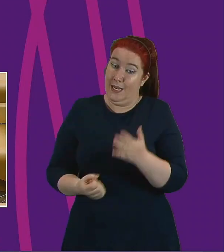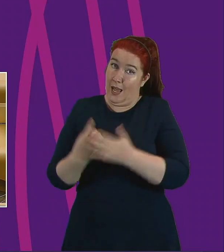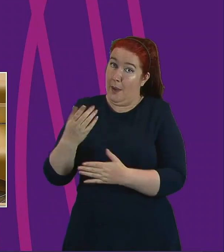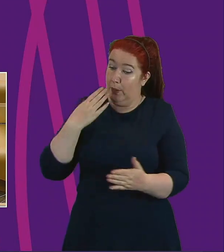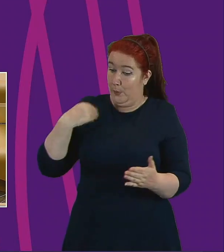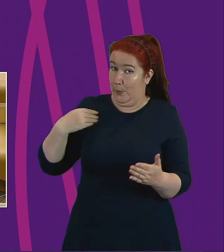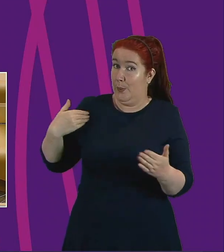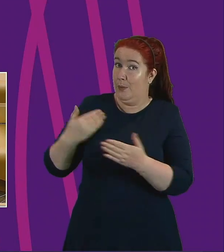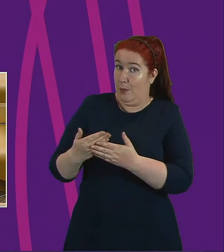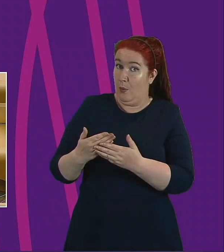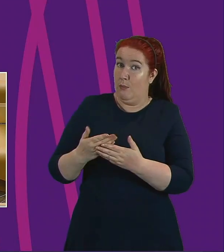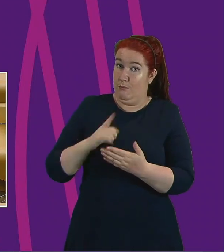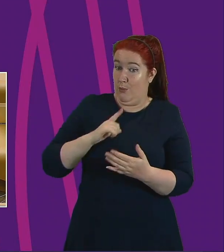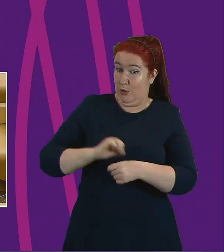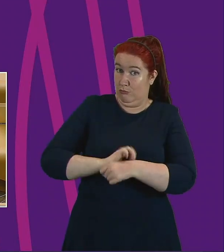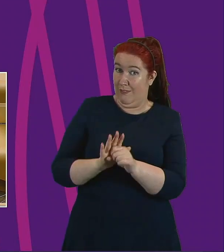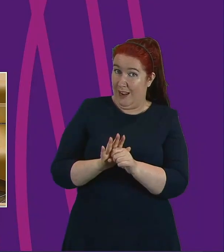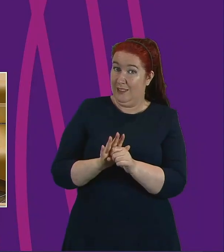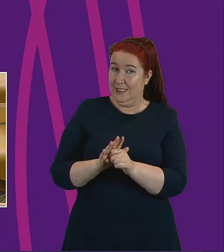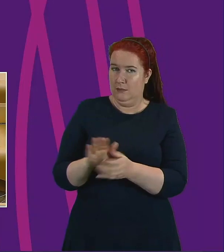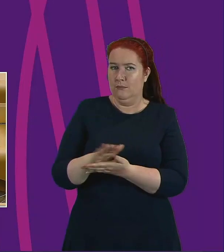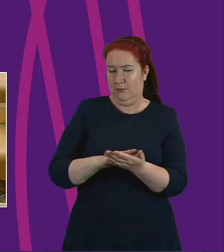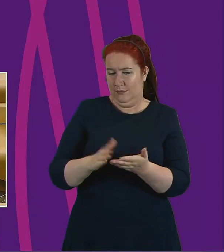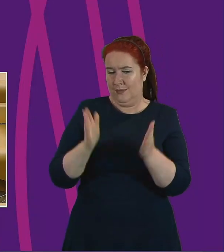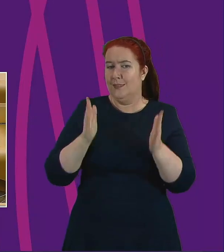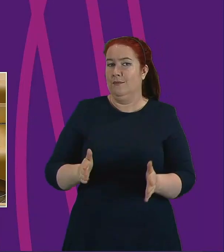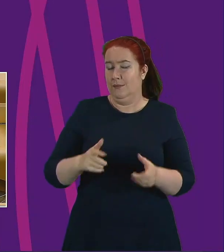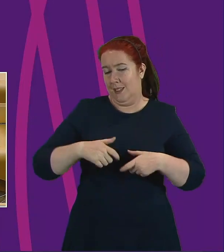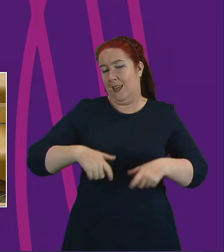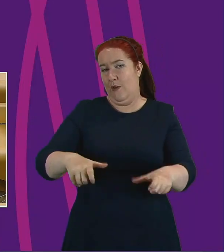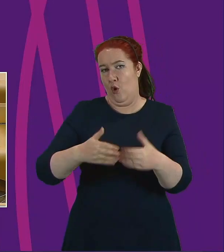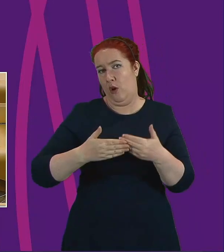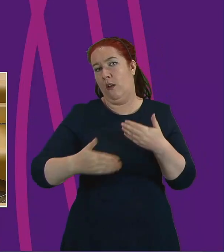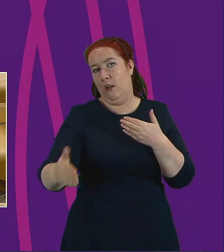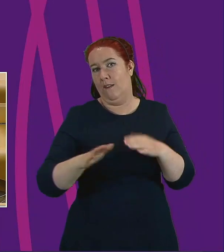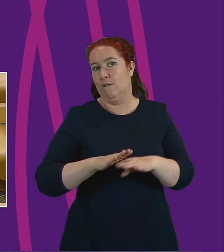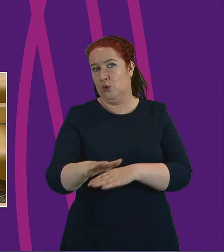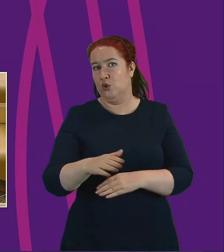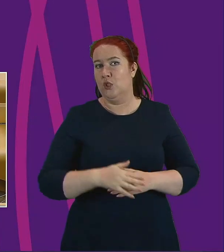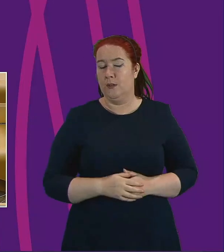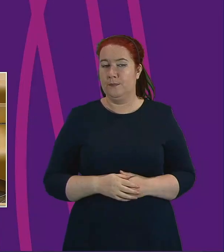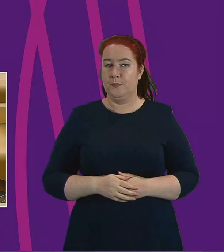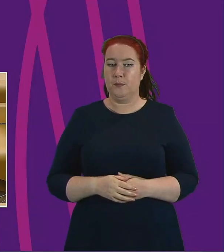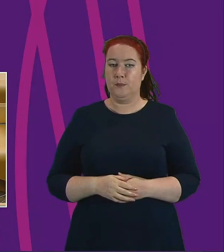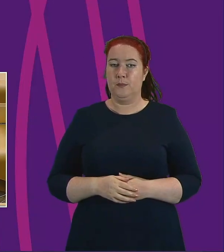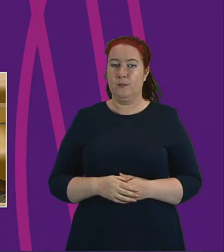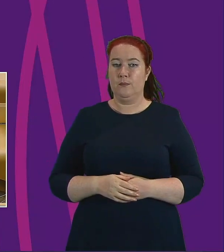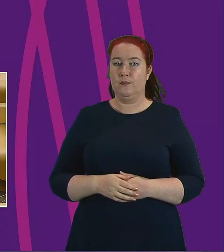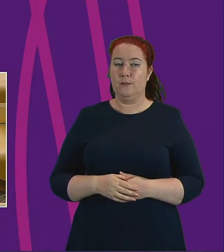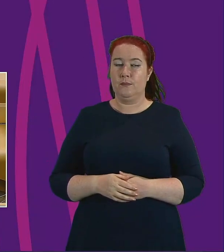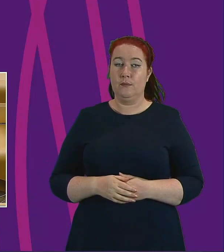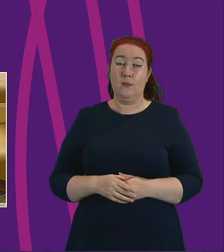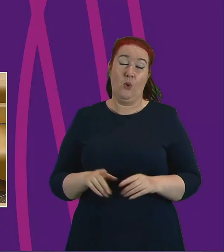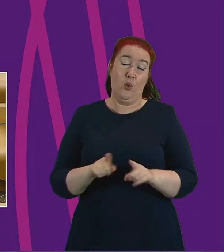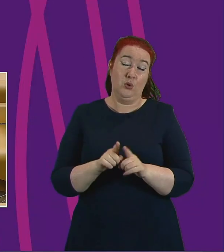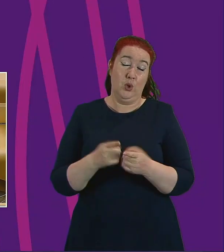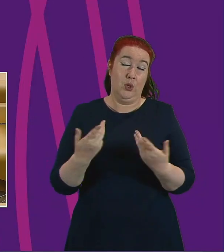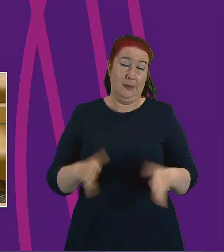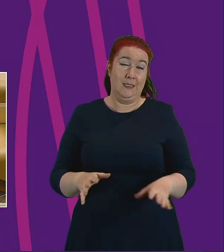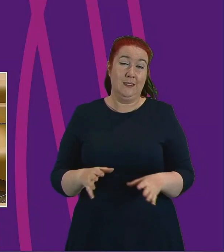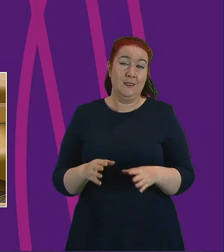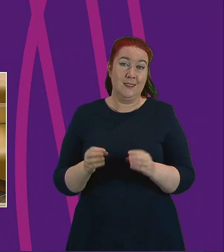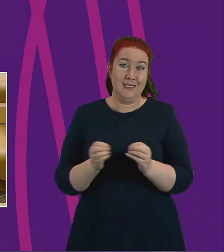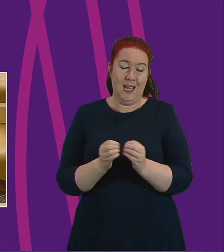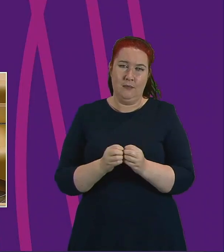pandemic. It needs to happen in the future. And as I've said, it's vitally important that we all organise and support